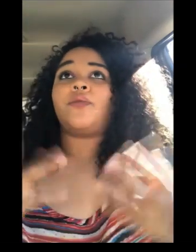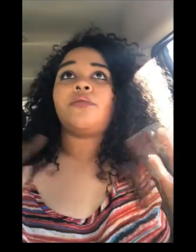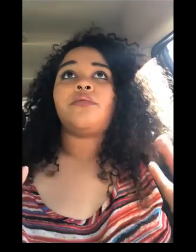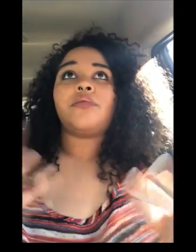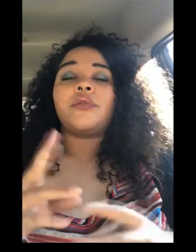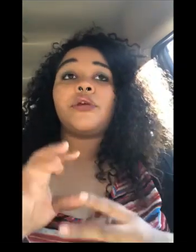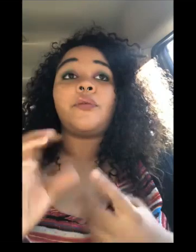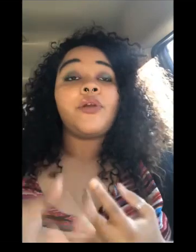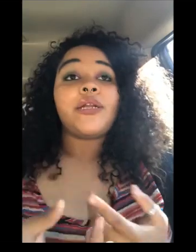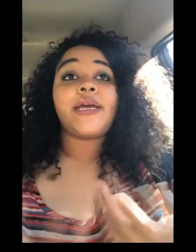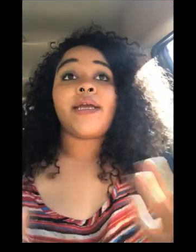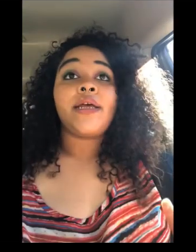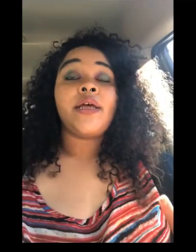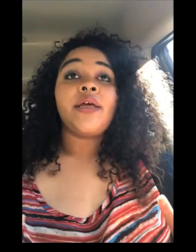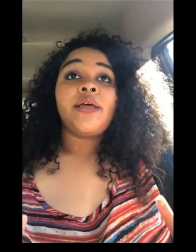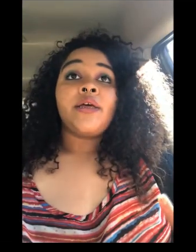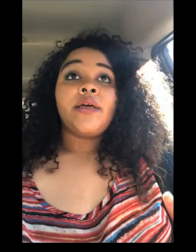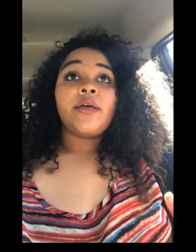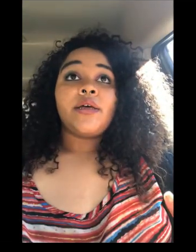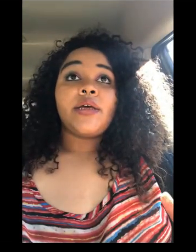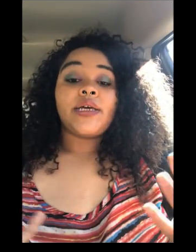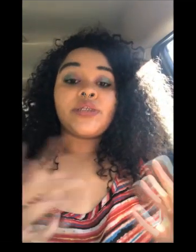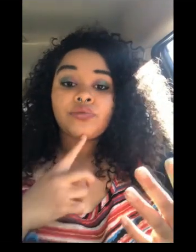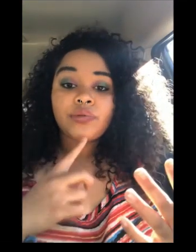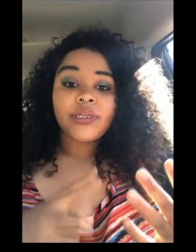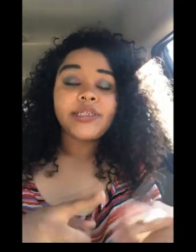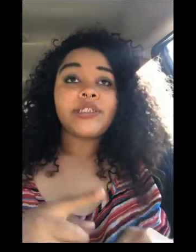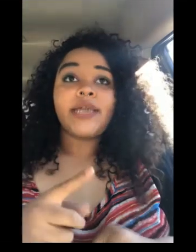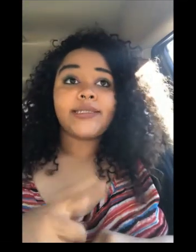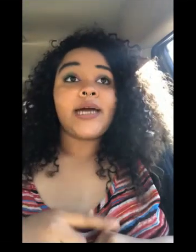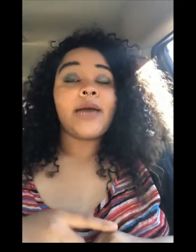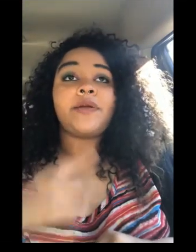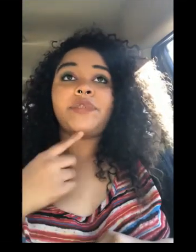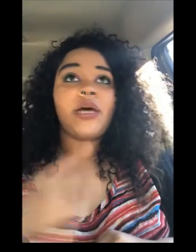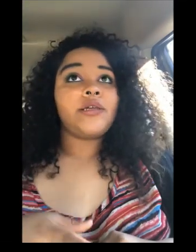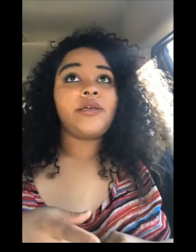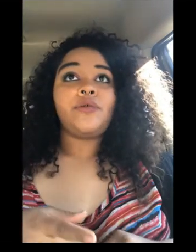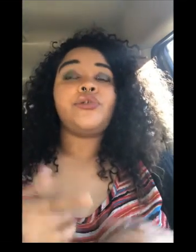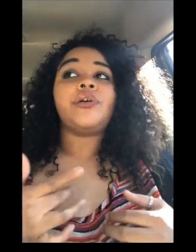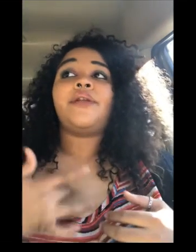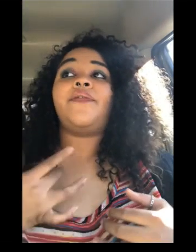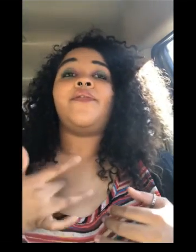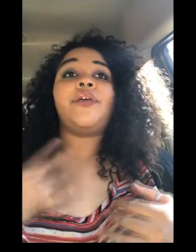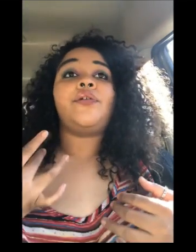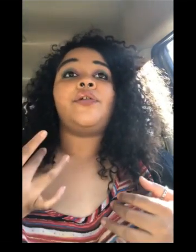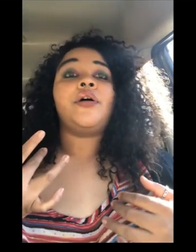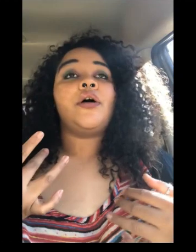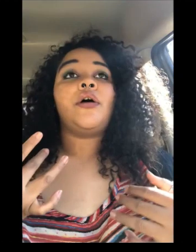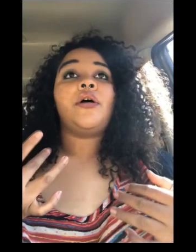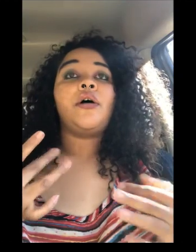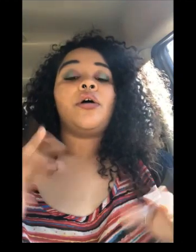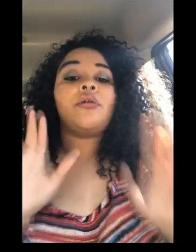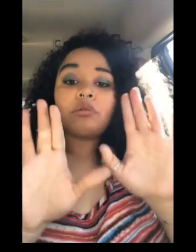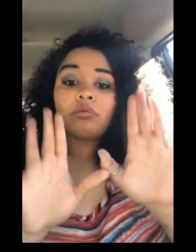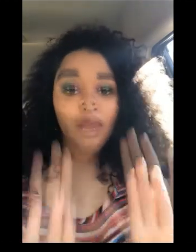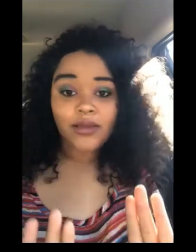the community and it just really it just takes time and i'm telling you you're gonna feel great